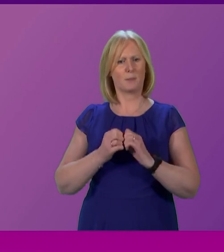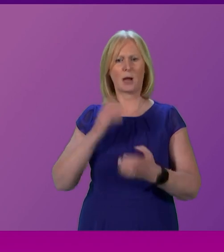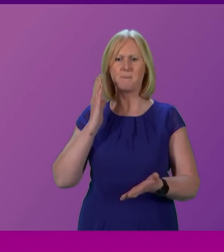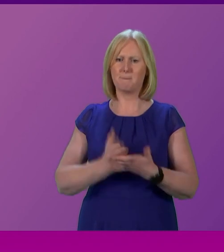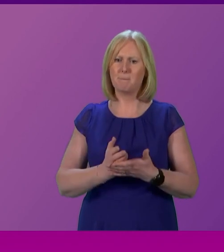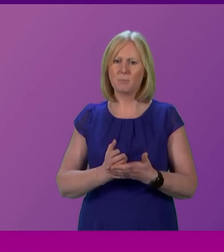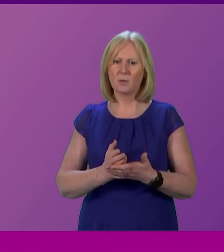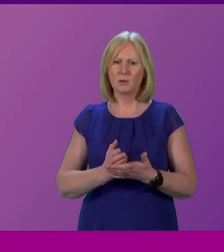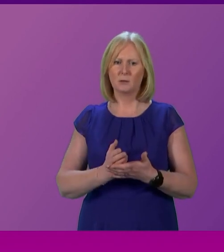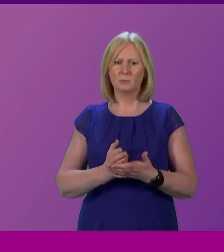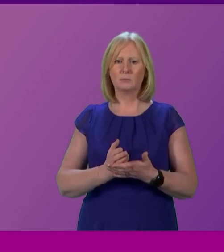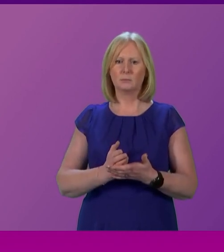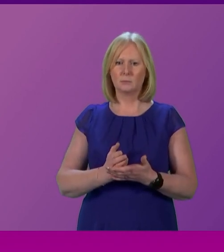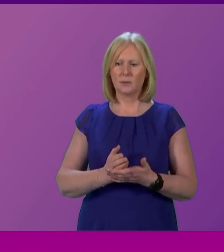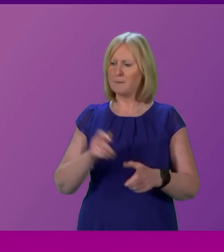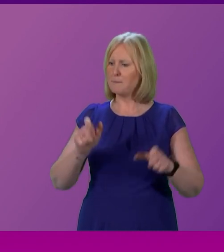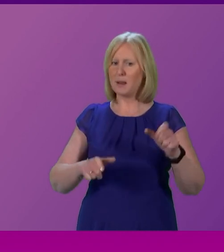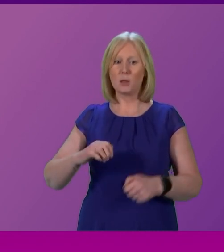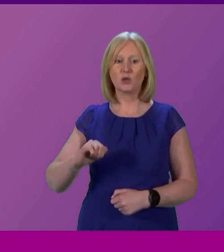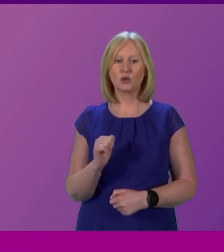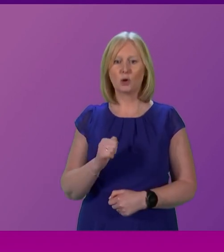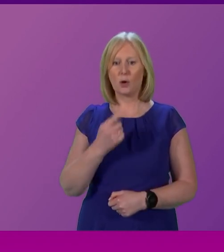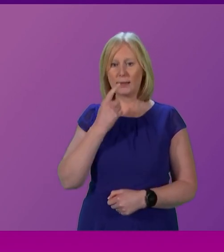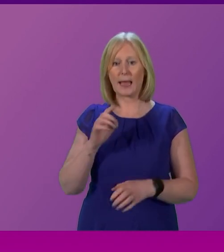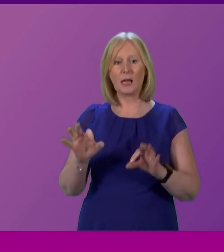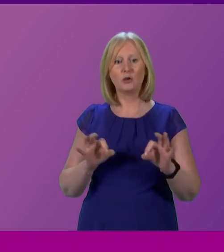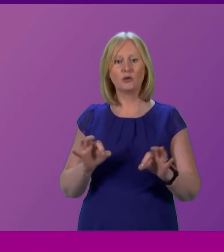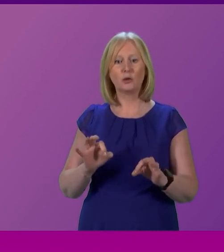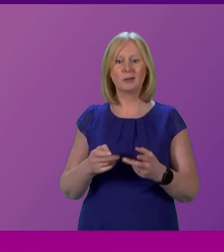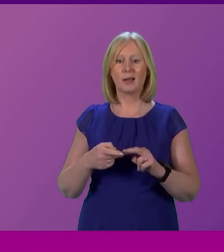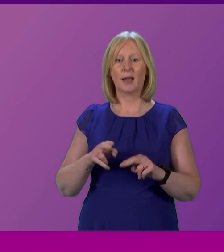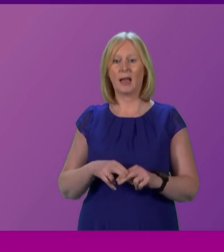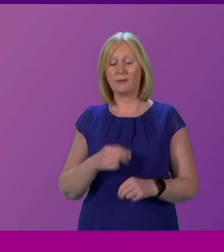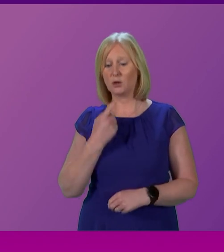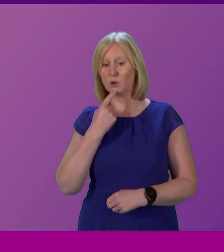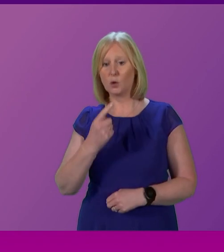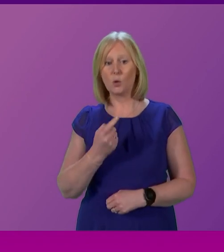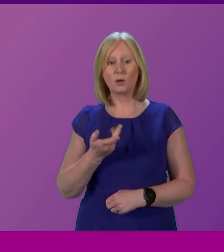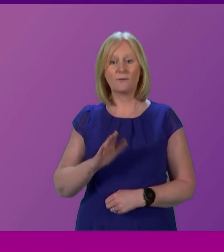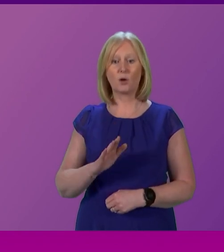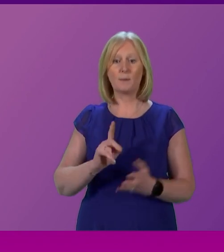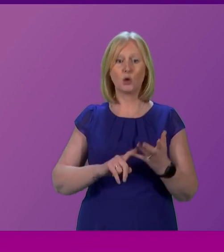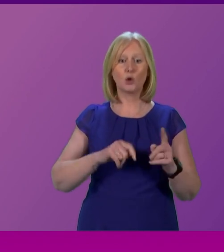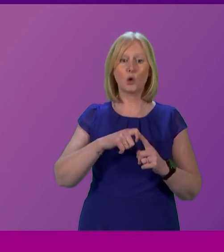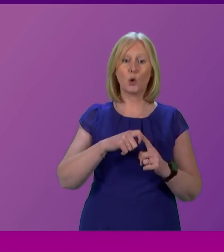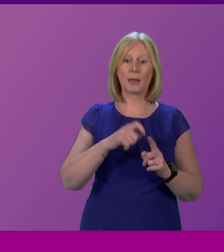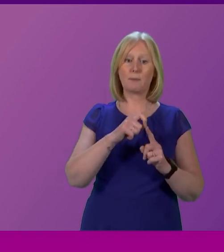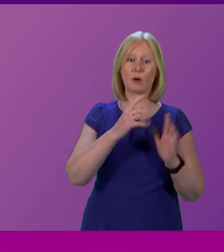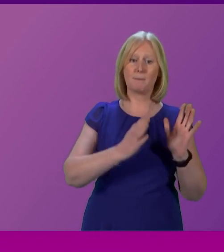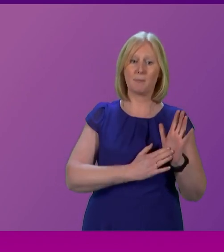is no meaningful right to choose if the people of Scotland can simply perfunctorally be told by the UK Prime Minister, no.